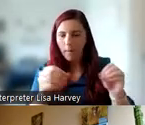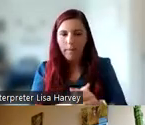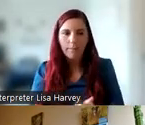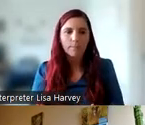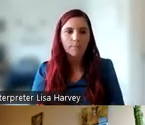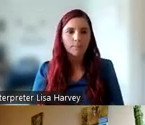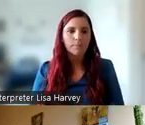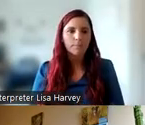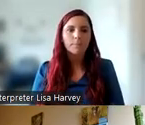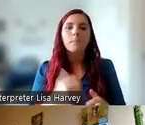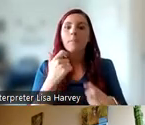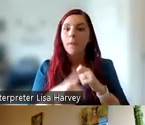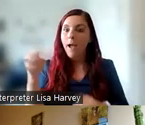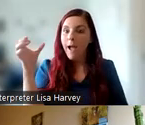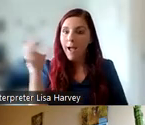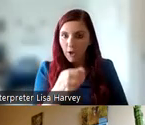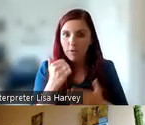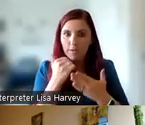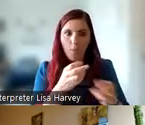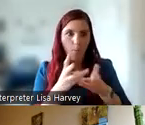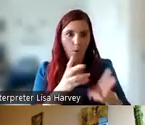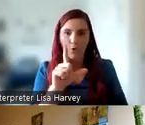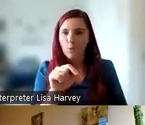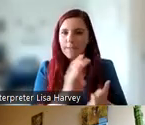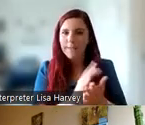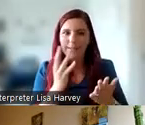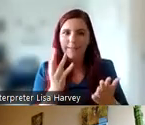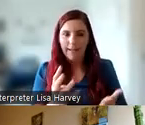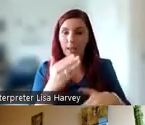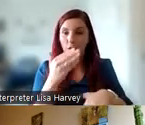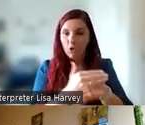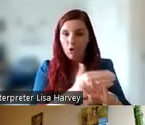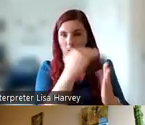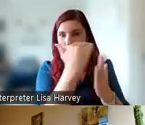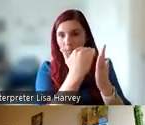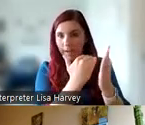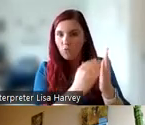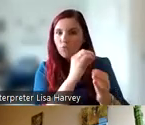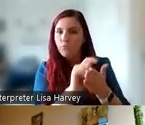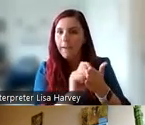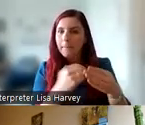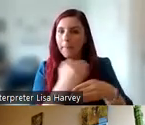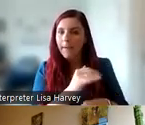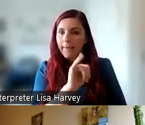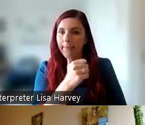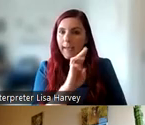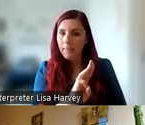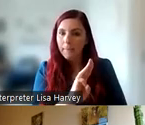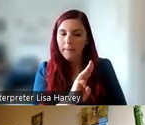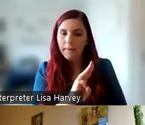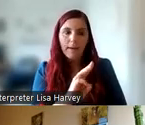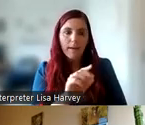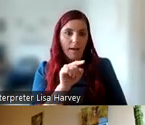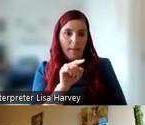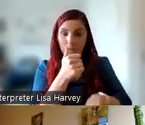So then we actually went ahead and hired a support worker in 2019. And the job spec was drawn up by the research team and young adult panel together based on our